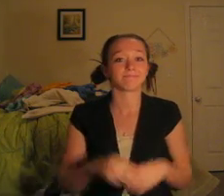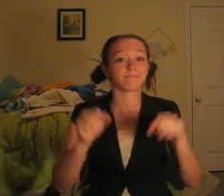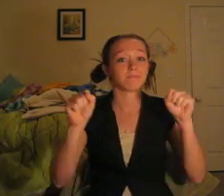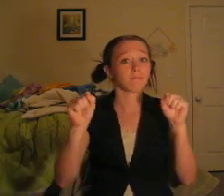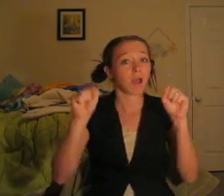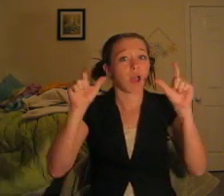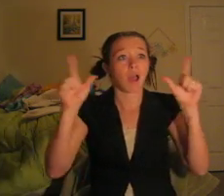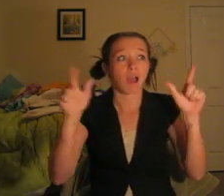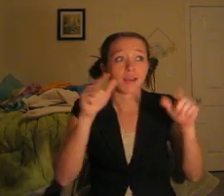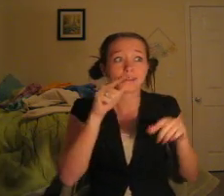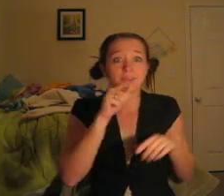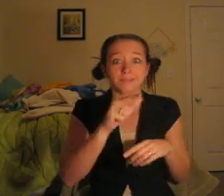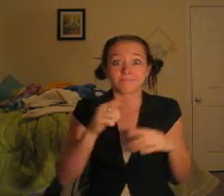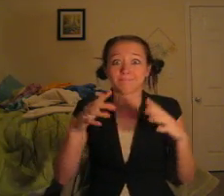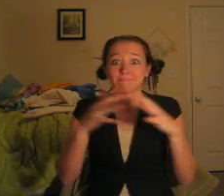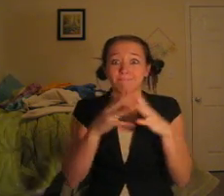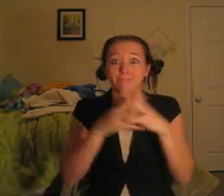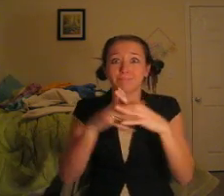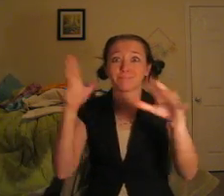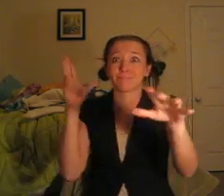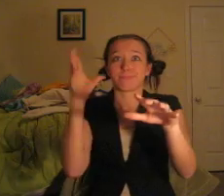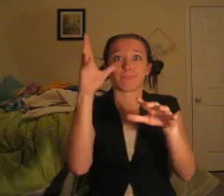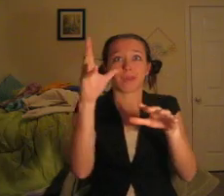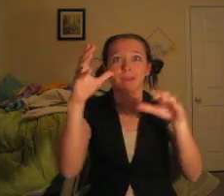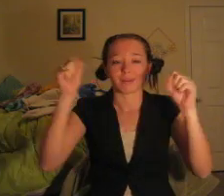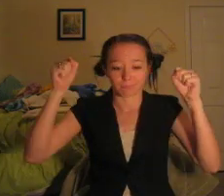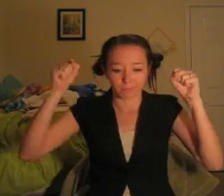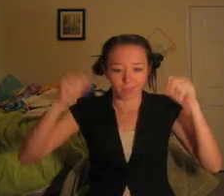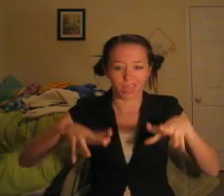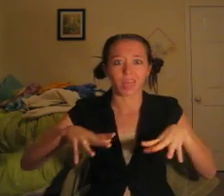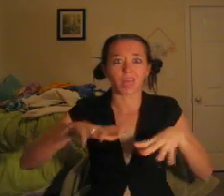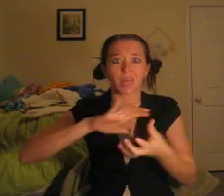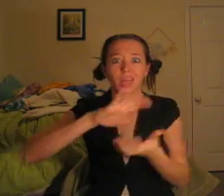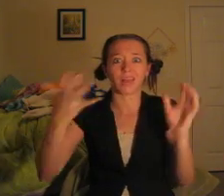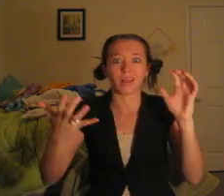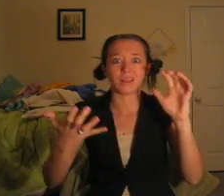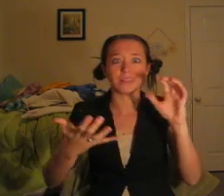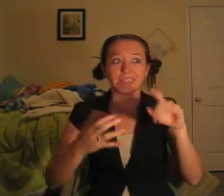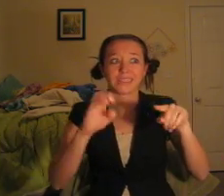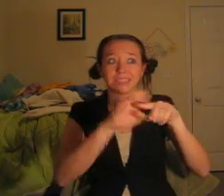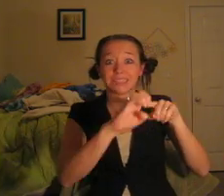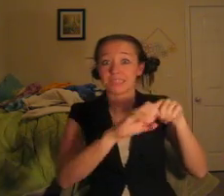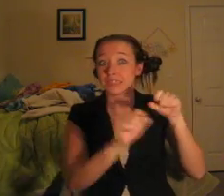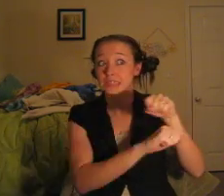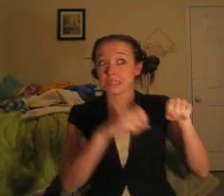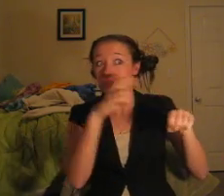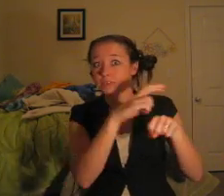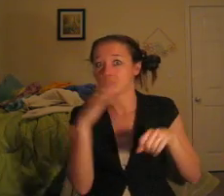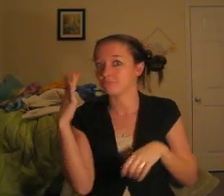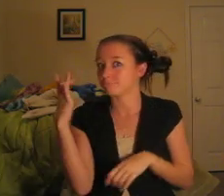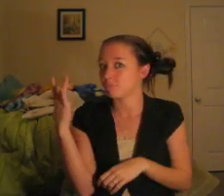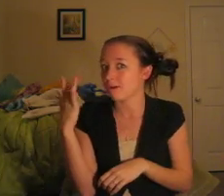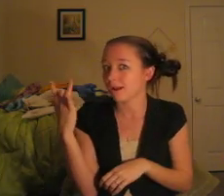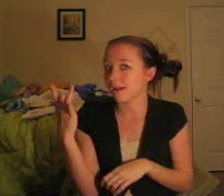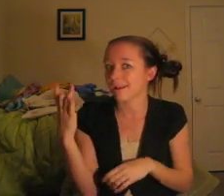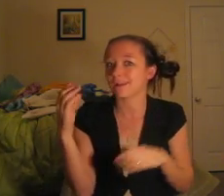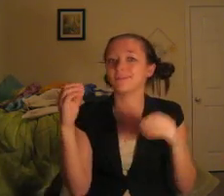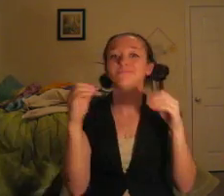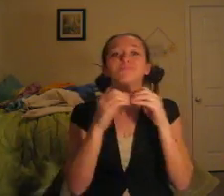Before you knew that he was dropping past it Skippin' practice just to spend more time with